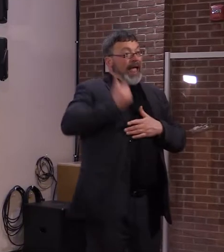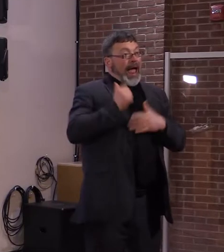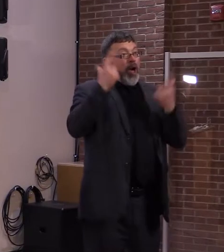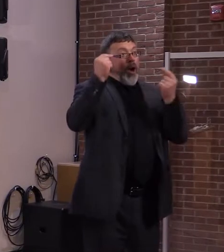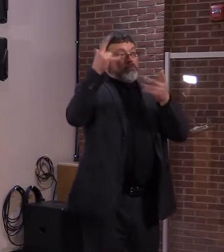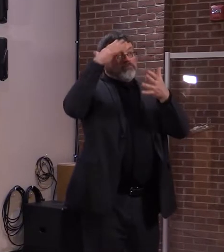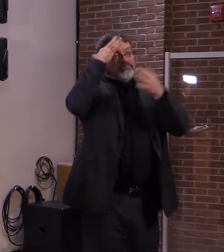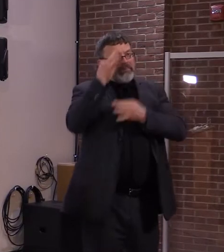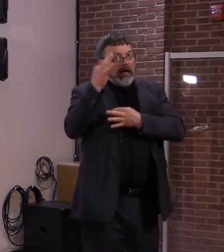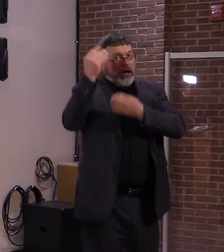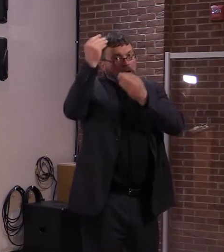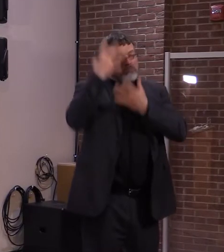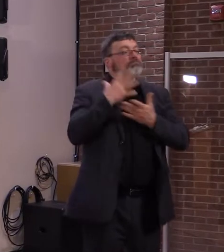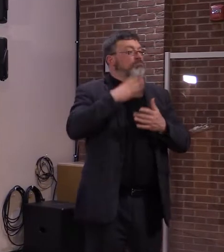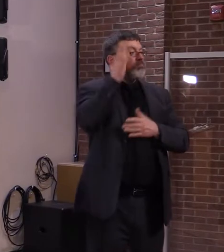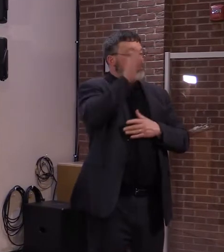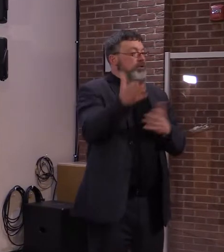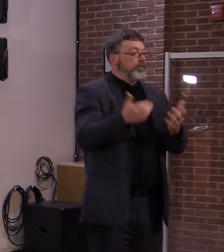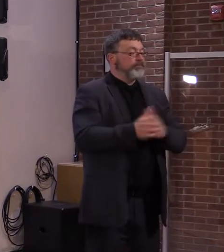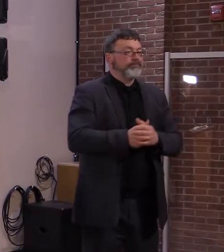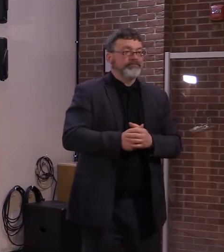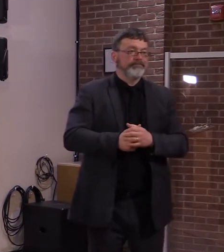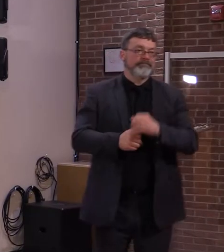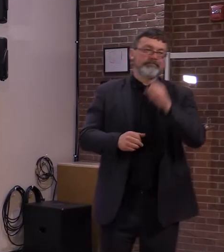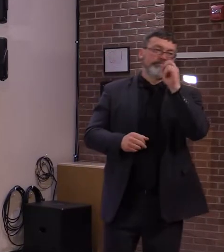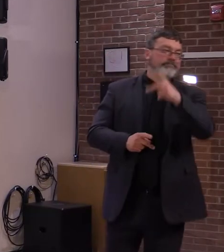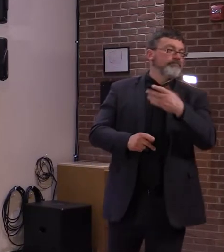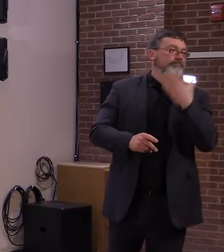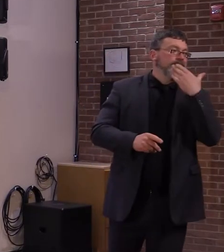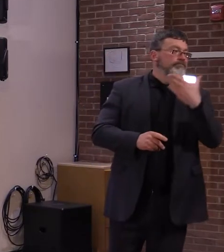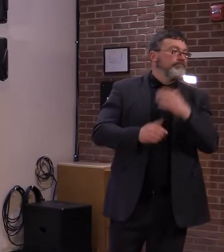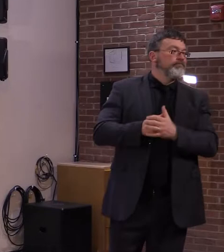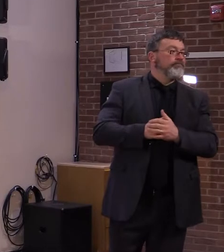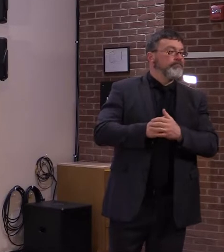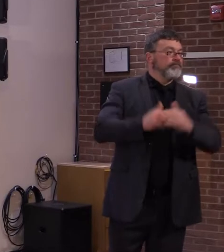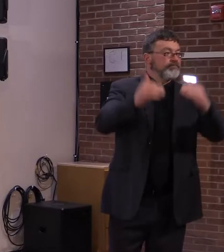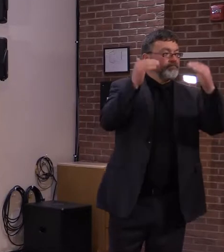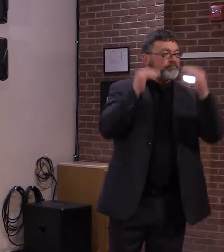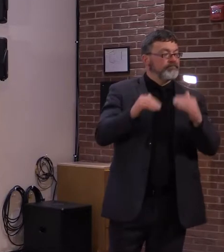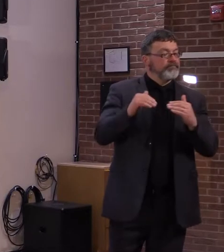Thank you very much. Wilson Ring, the Associated Press.